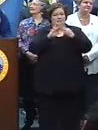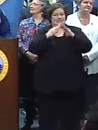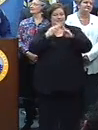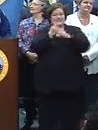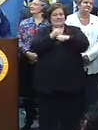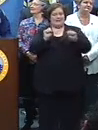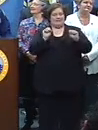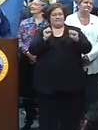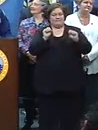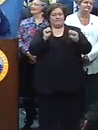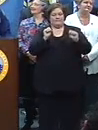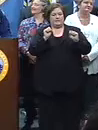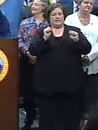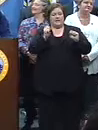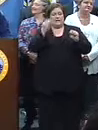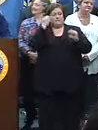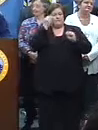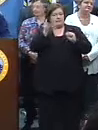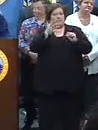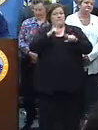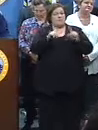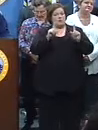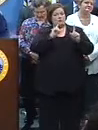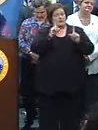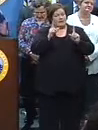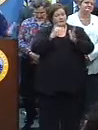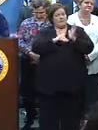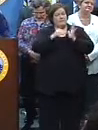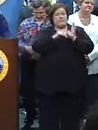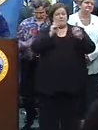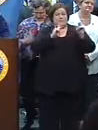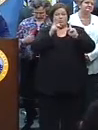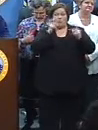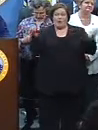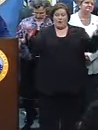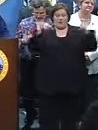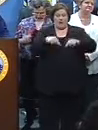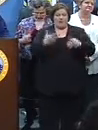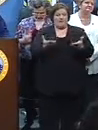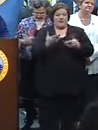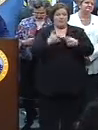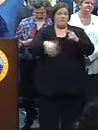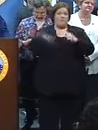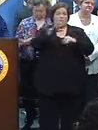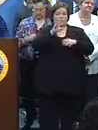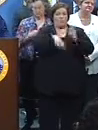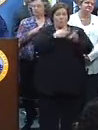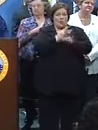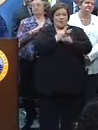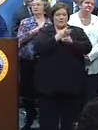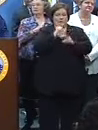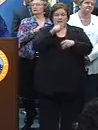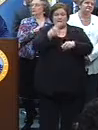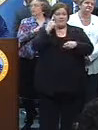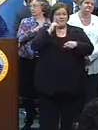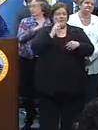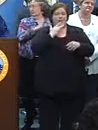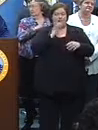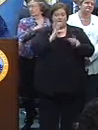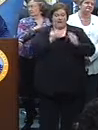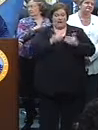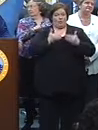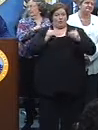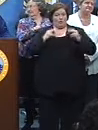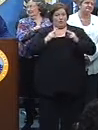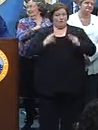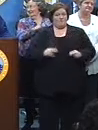as safe as possible. I've said this before, but it bears repeating. When people come from all over the world and all over this country to be here, it's not about the color of our uniform. It's